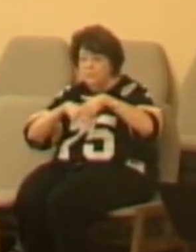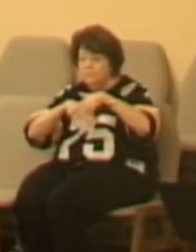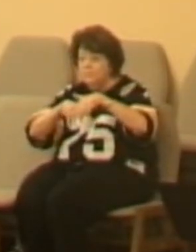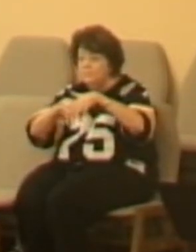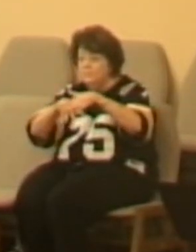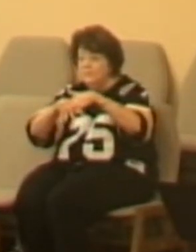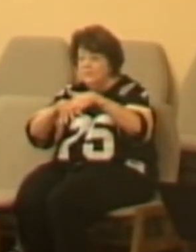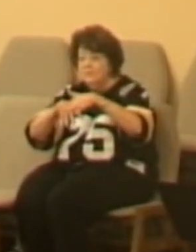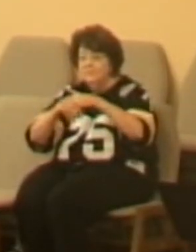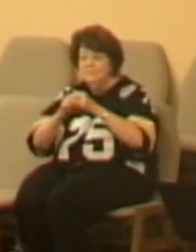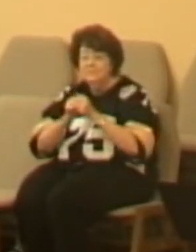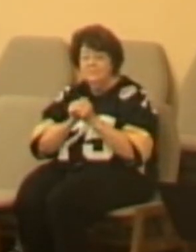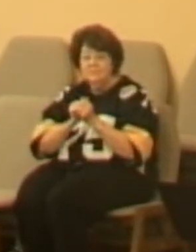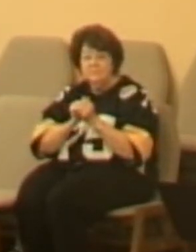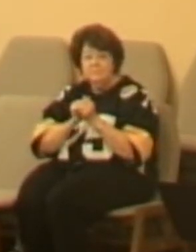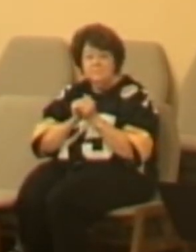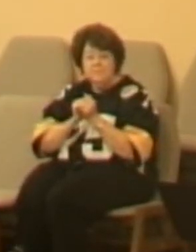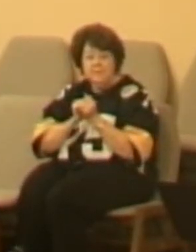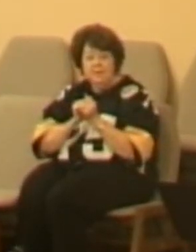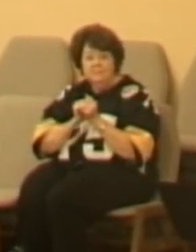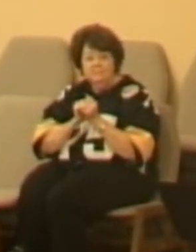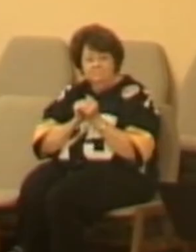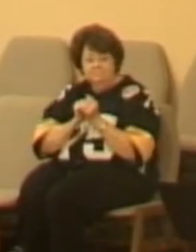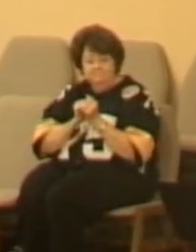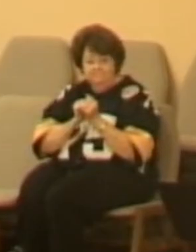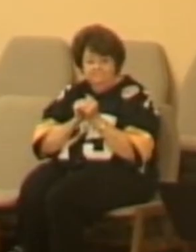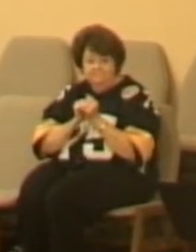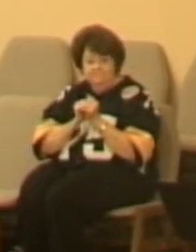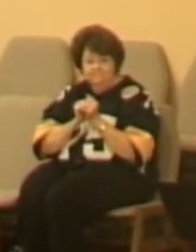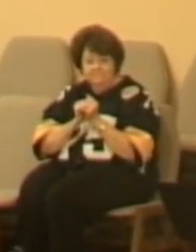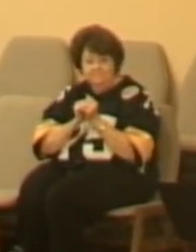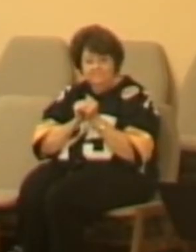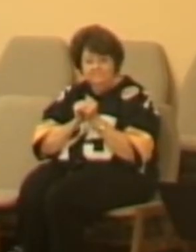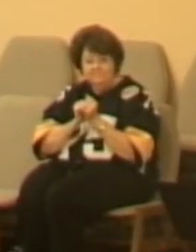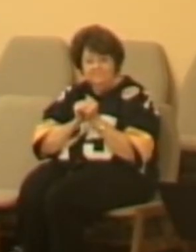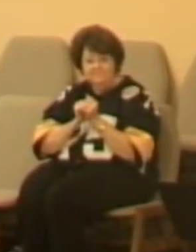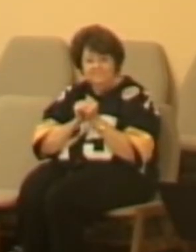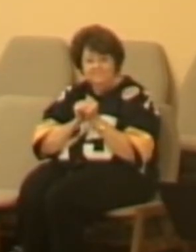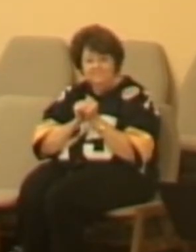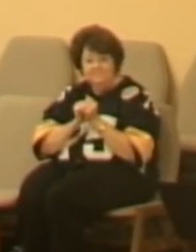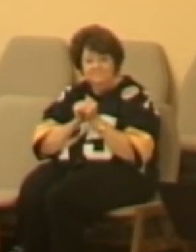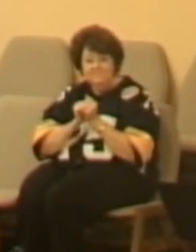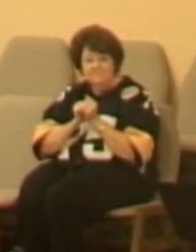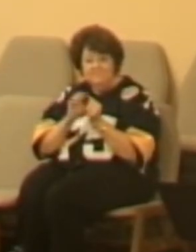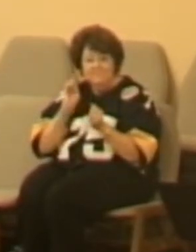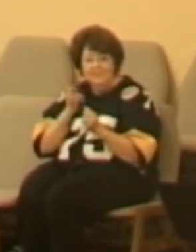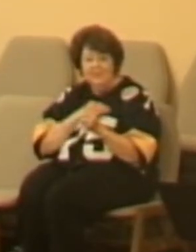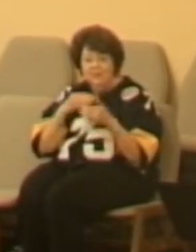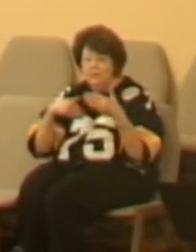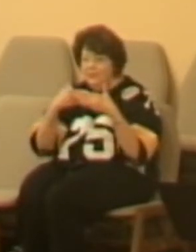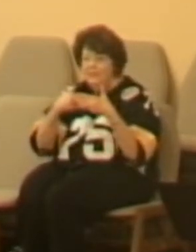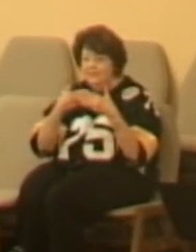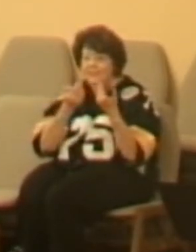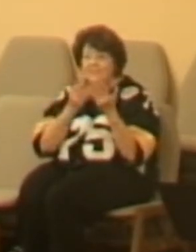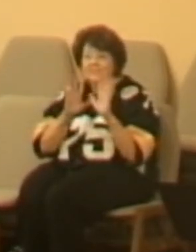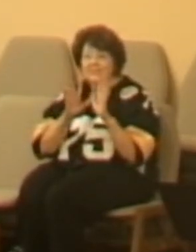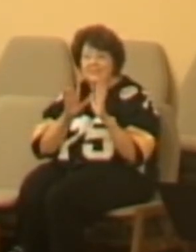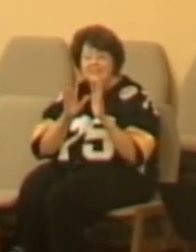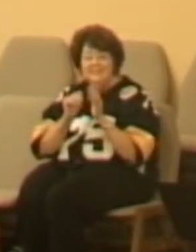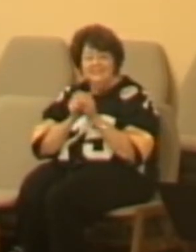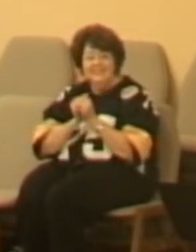marched in something in your life? Come on. Wake up now. Come on. I know it's almost noon. We're going to be done in six hours, I promise.